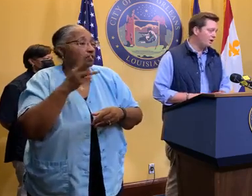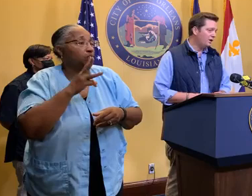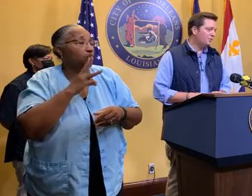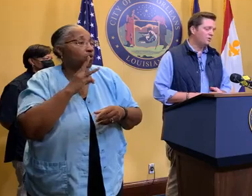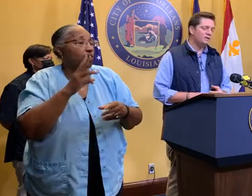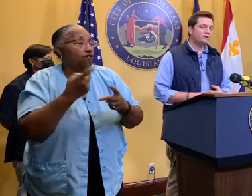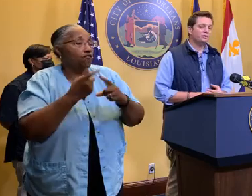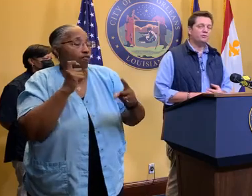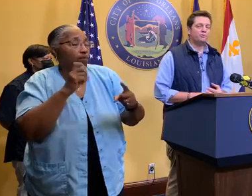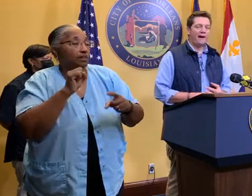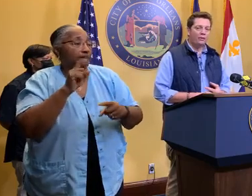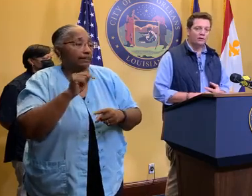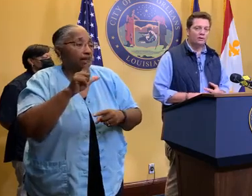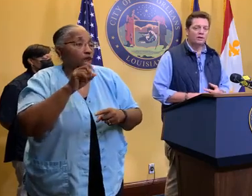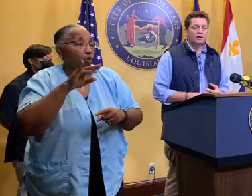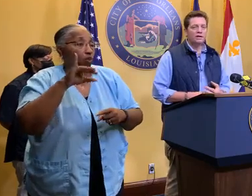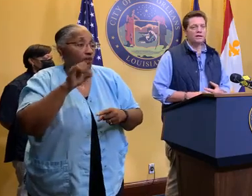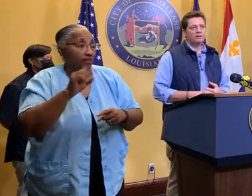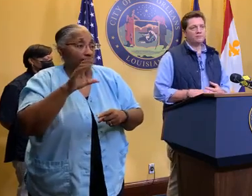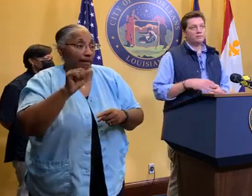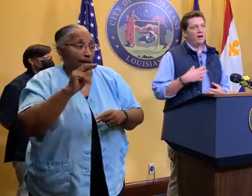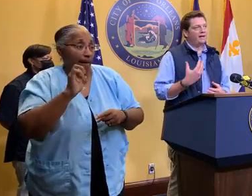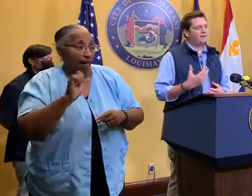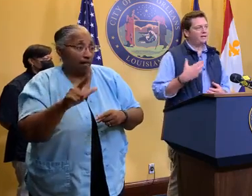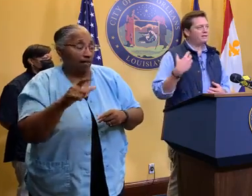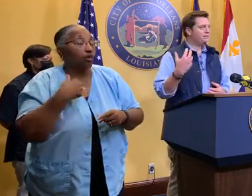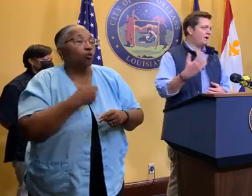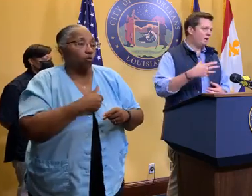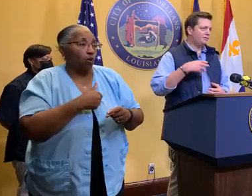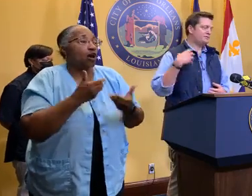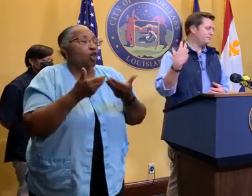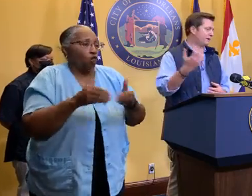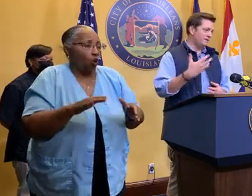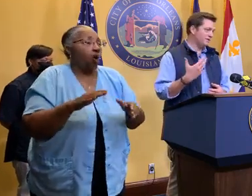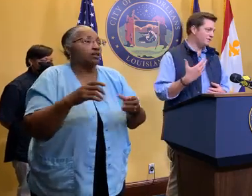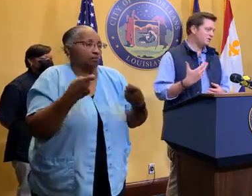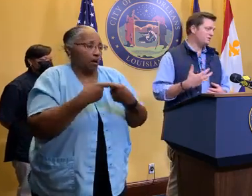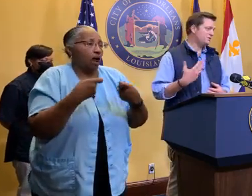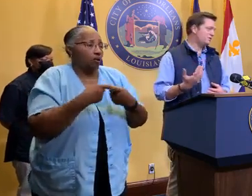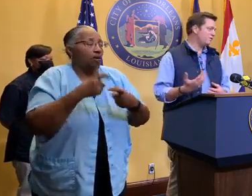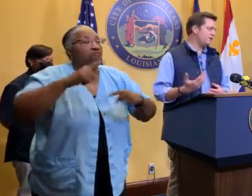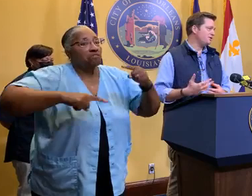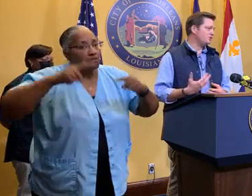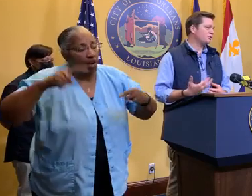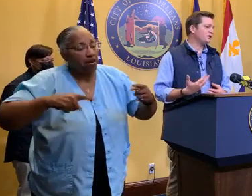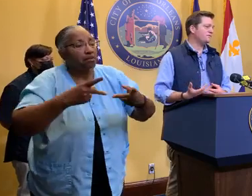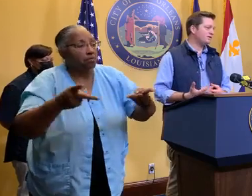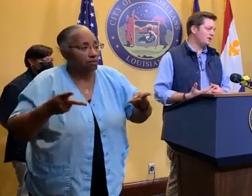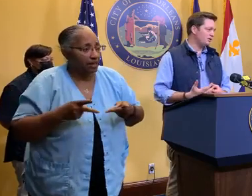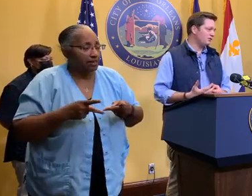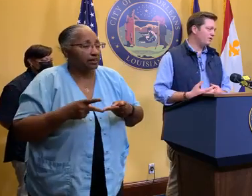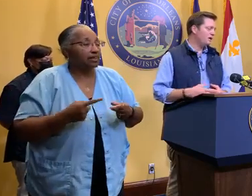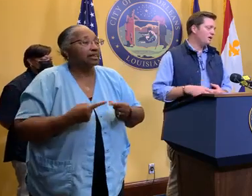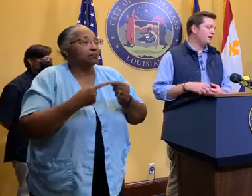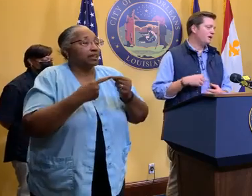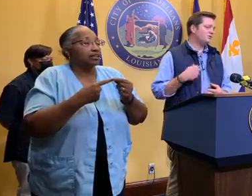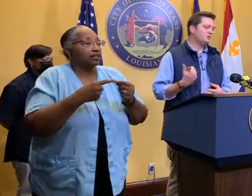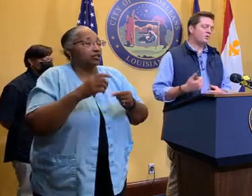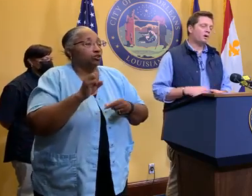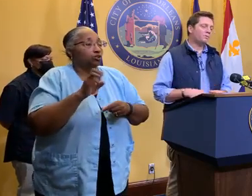Canal. But we did lose power in a variety of places, specifically sewer lift stations.